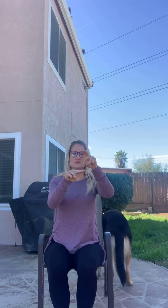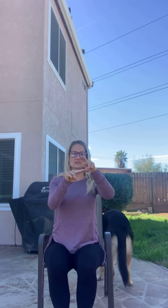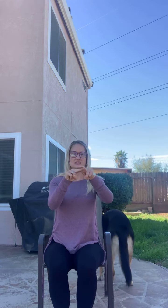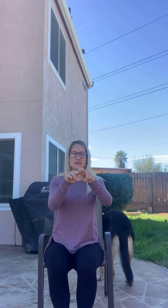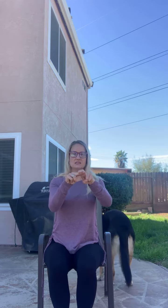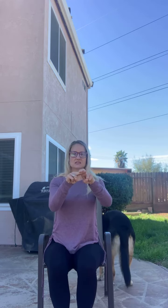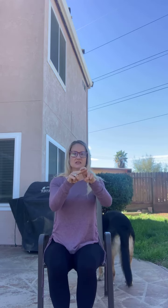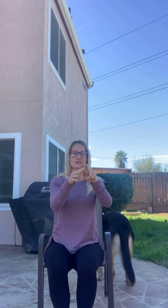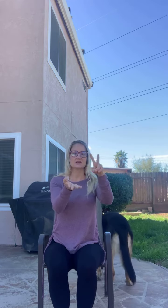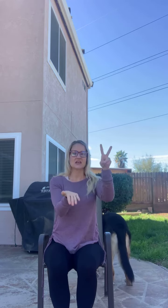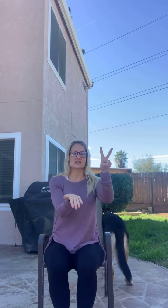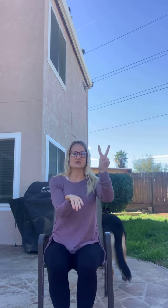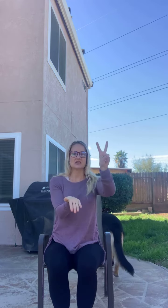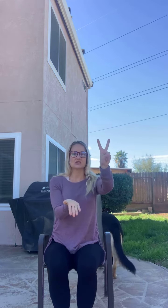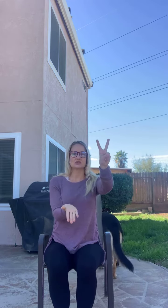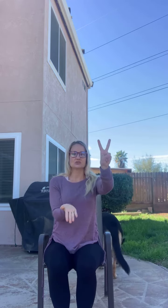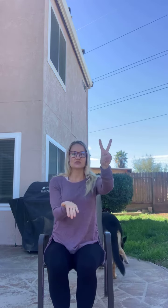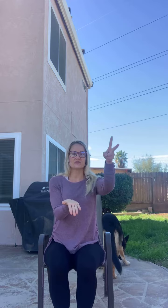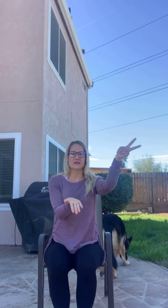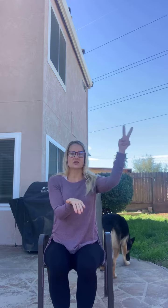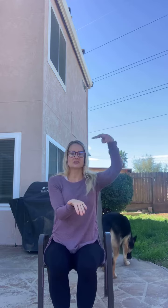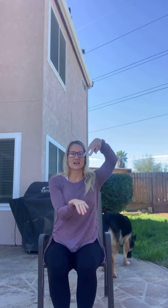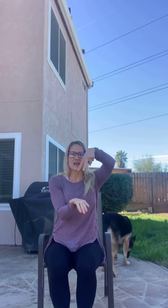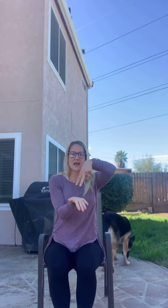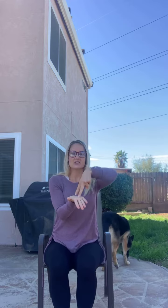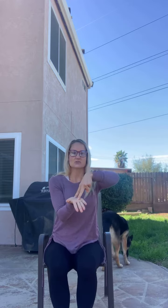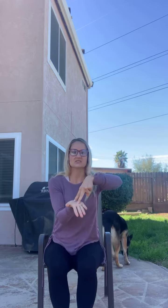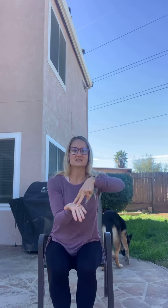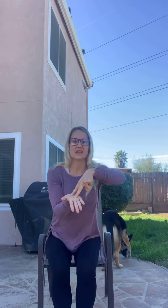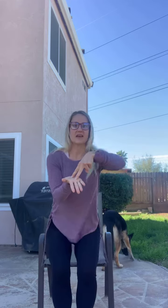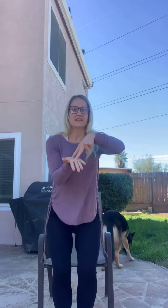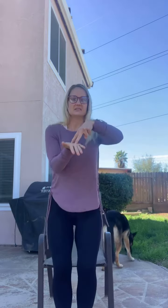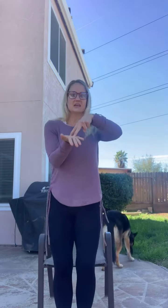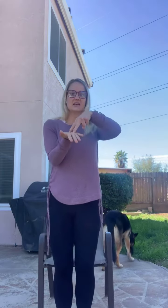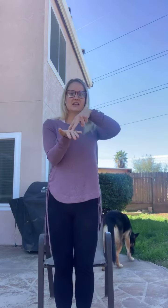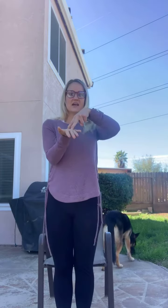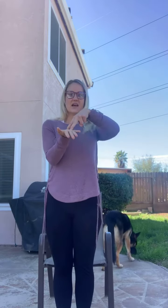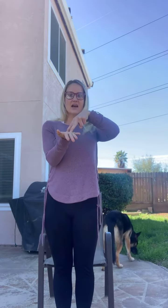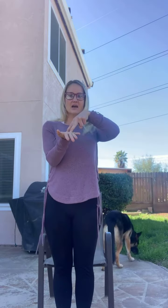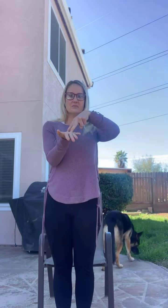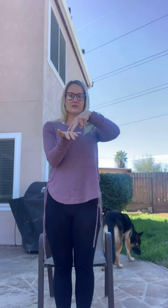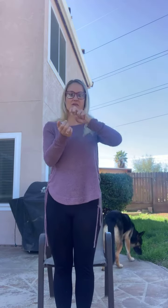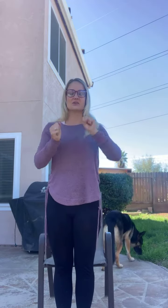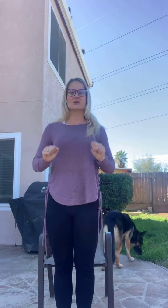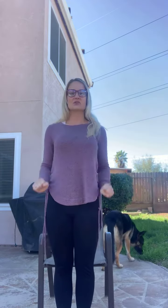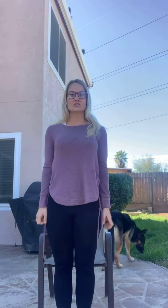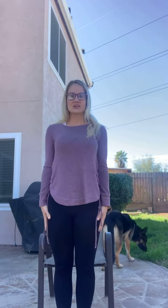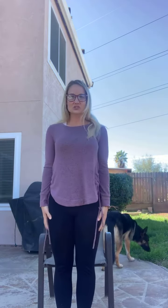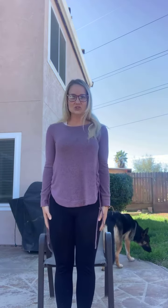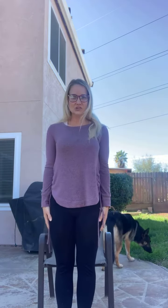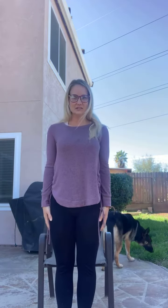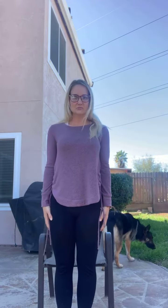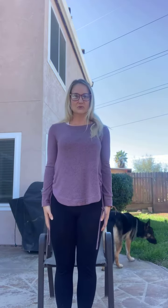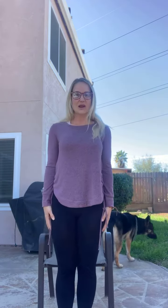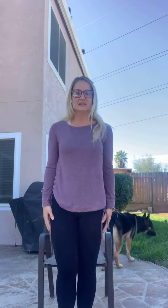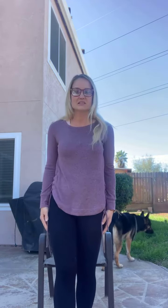sit and you take your two fingers and you stand up. Good! So let's practice